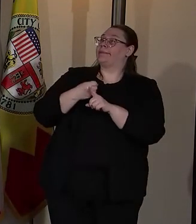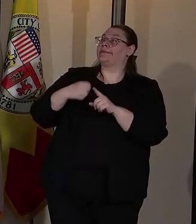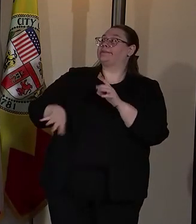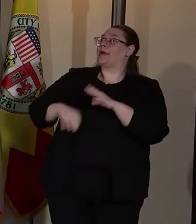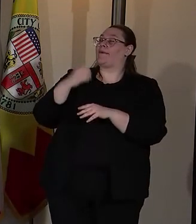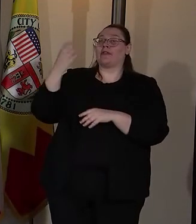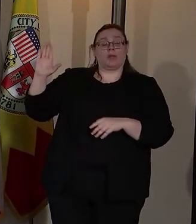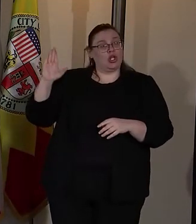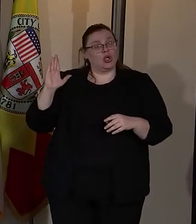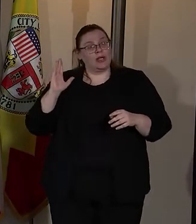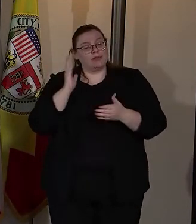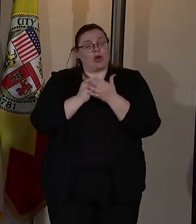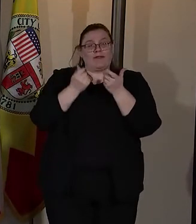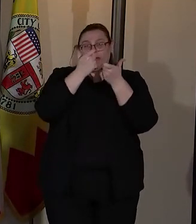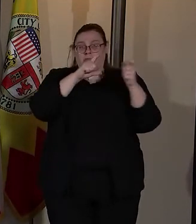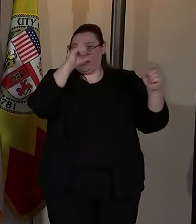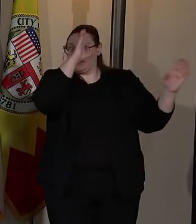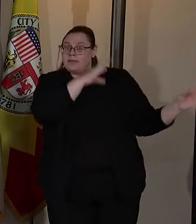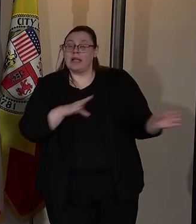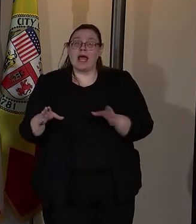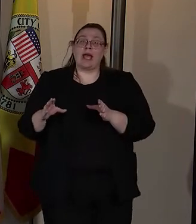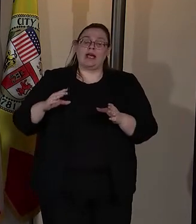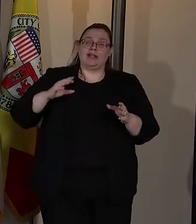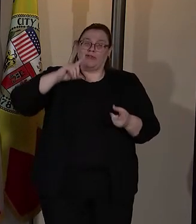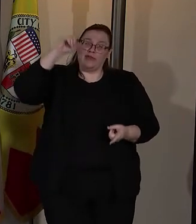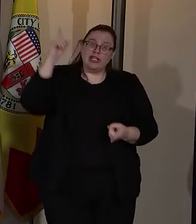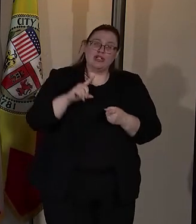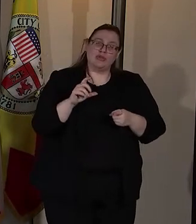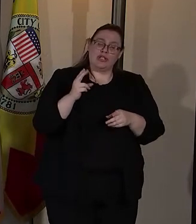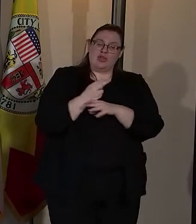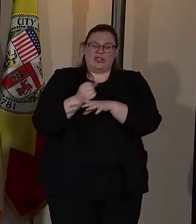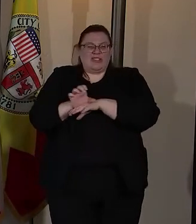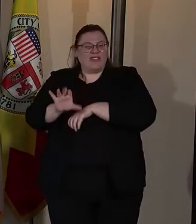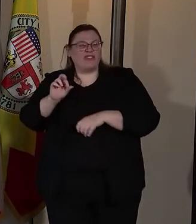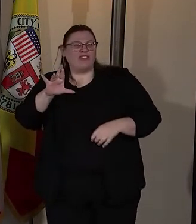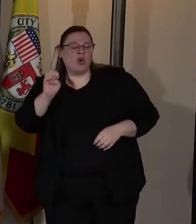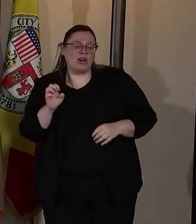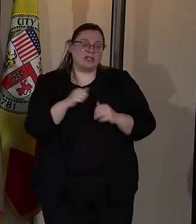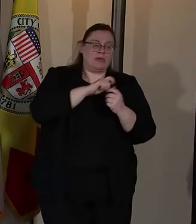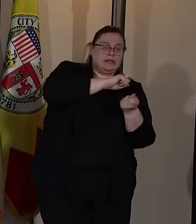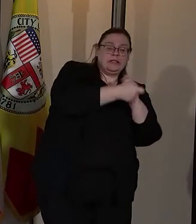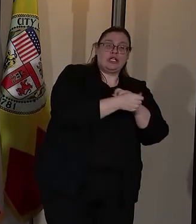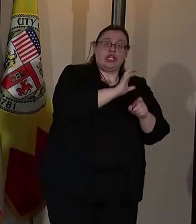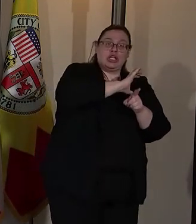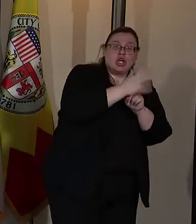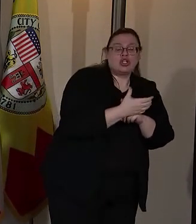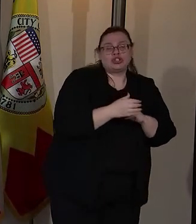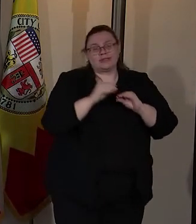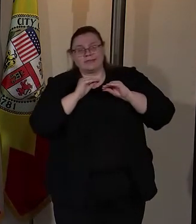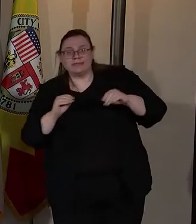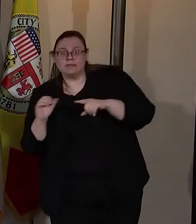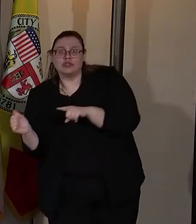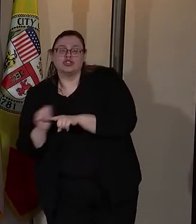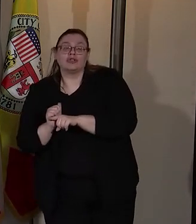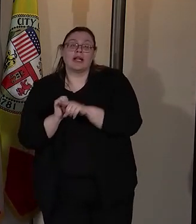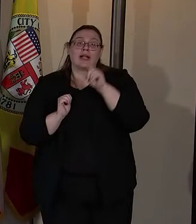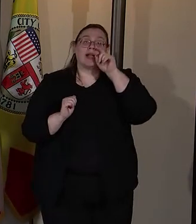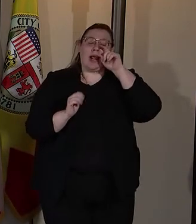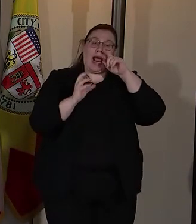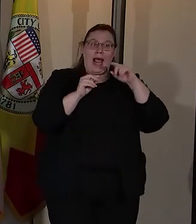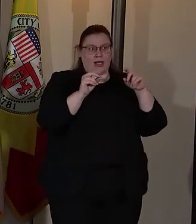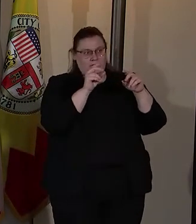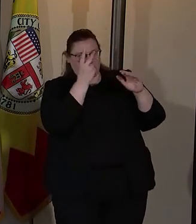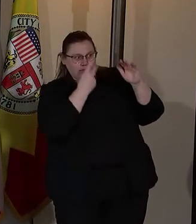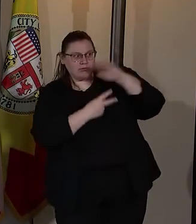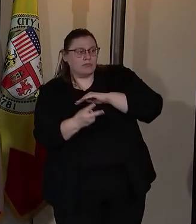strategy of reducing force through tactics and training and the recruitment changing cultures where we have to as well as looking